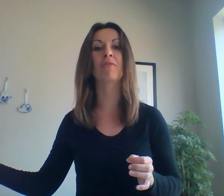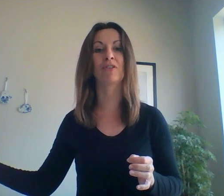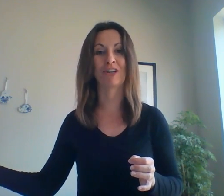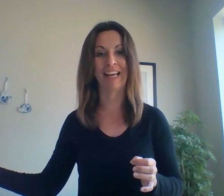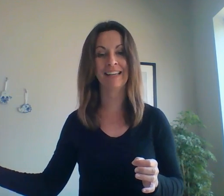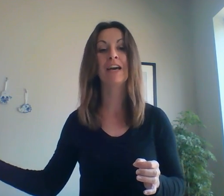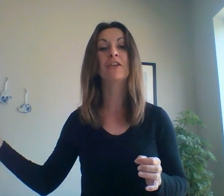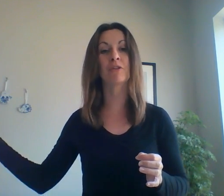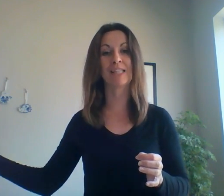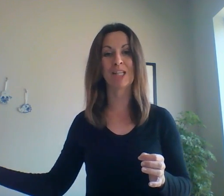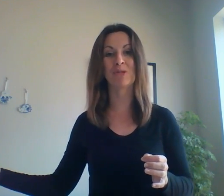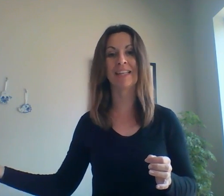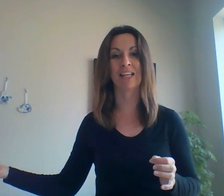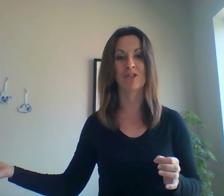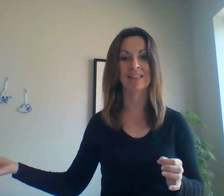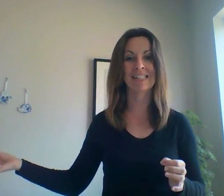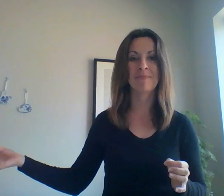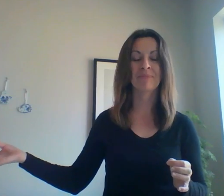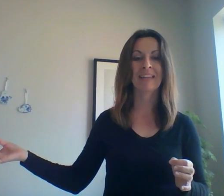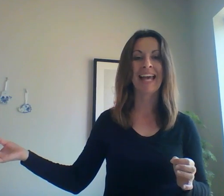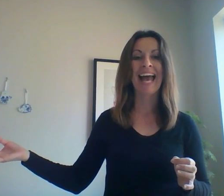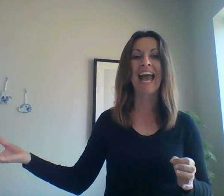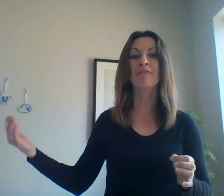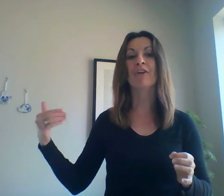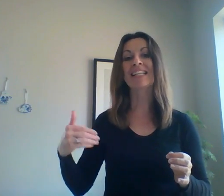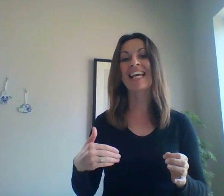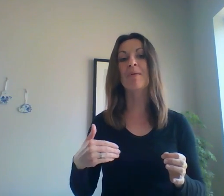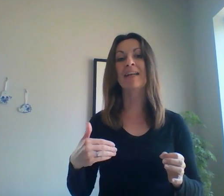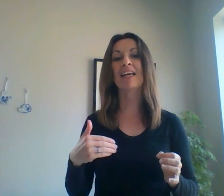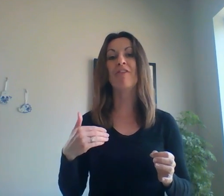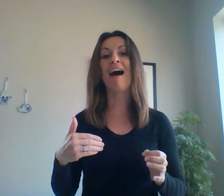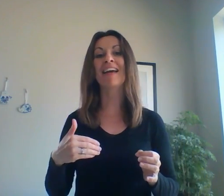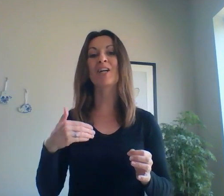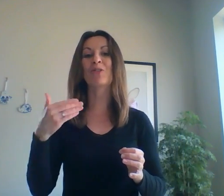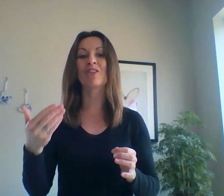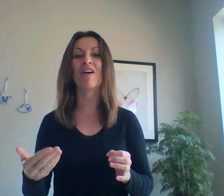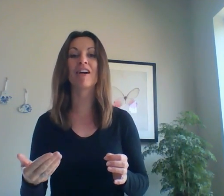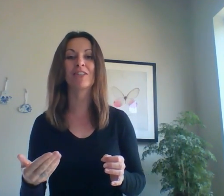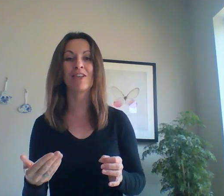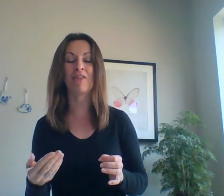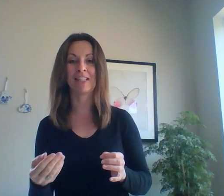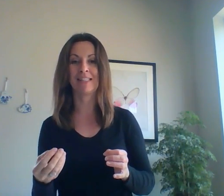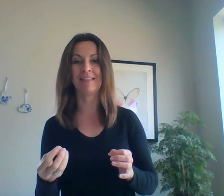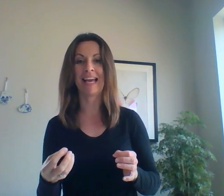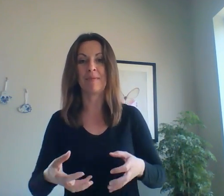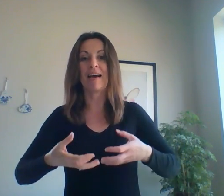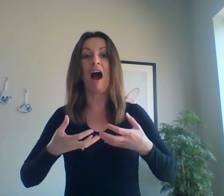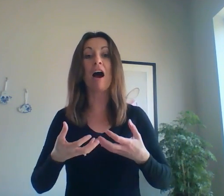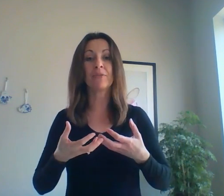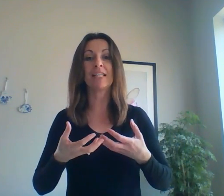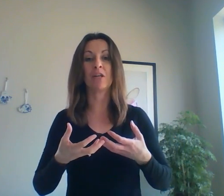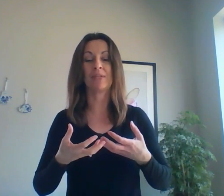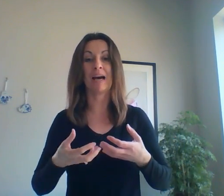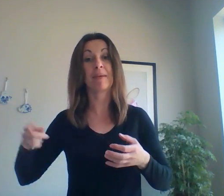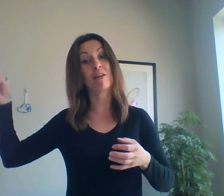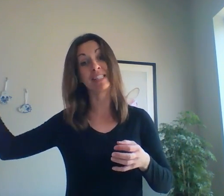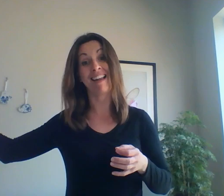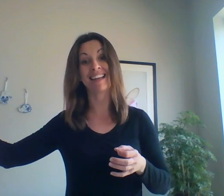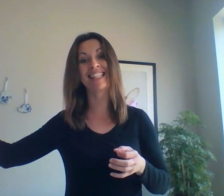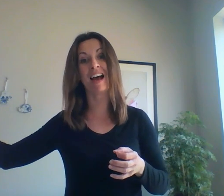of learning through associations. And for example, if I go to the doctor's office today and my heart rate goes up because last time